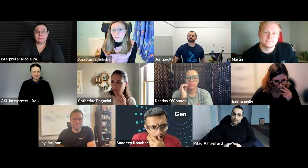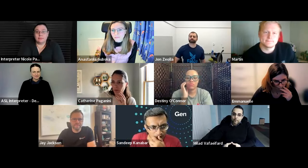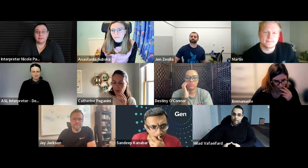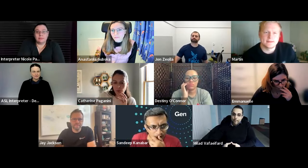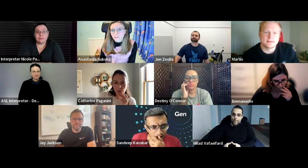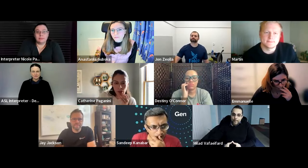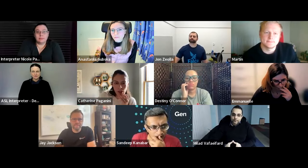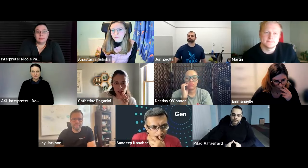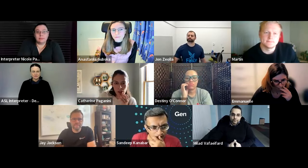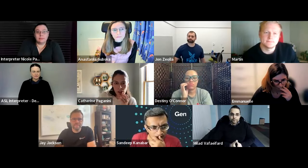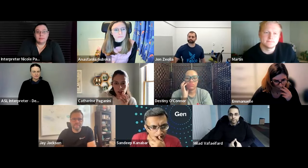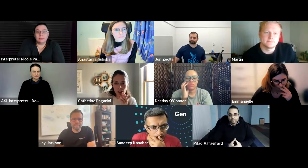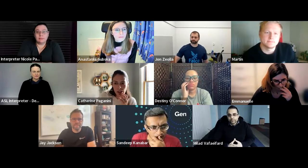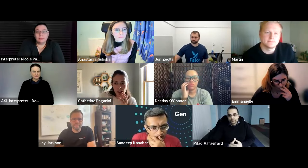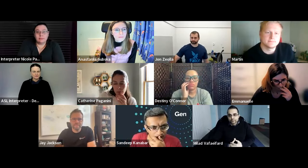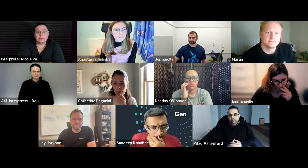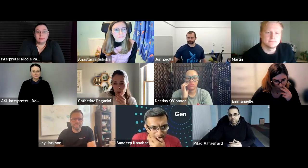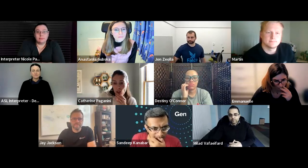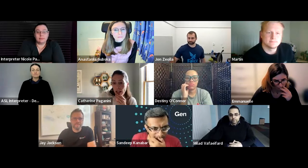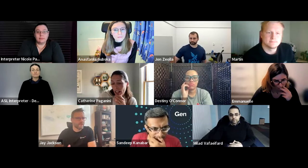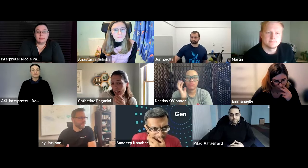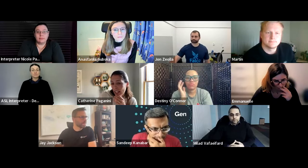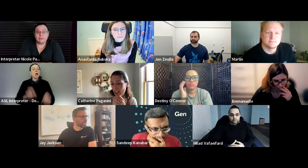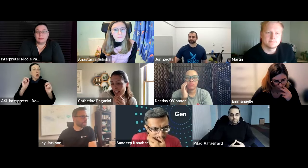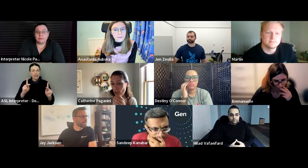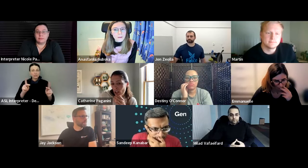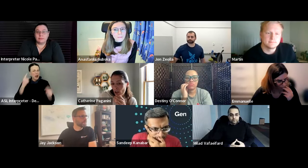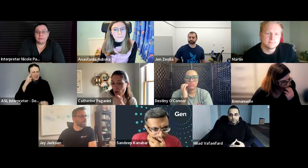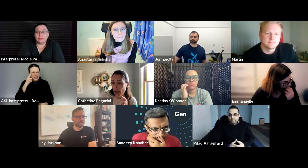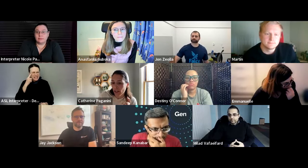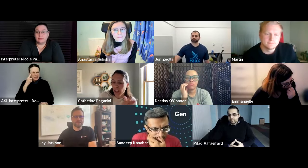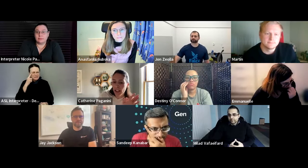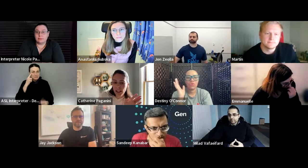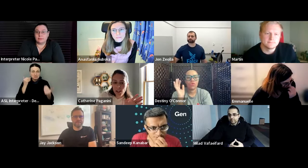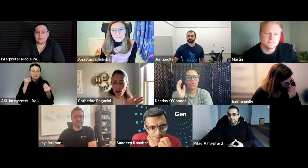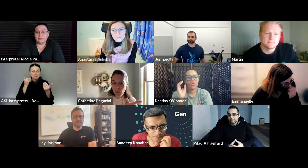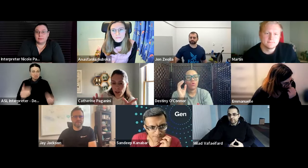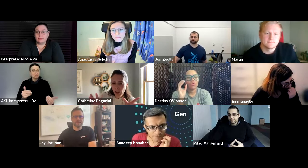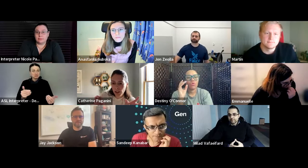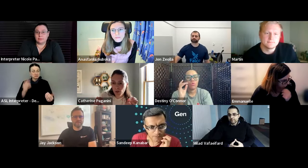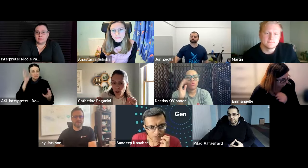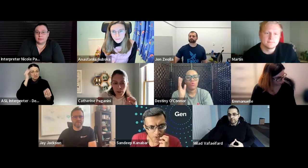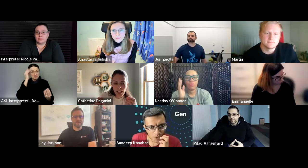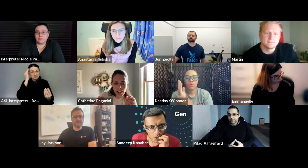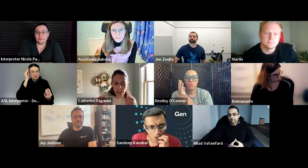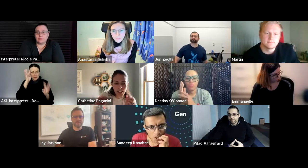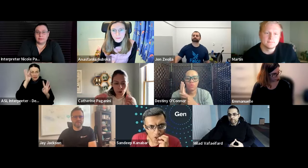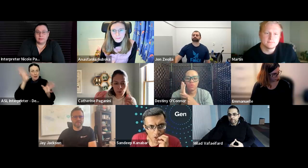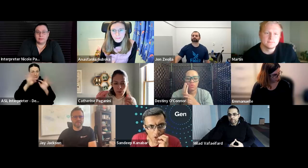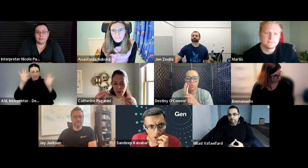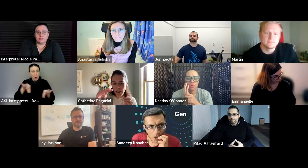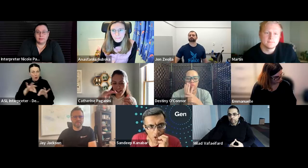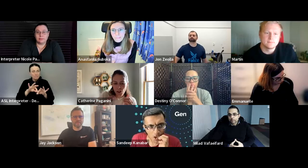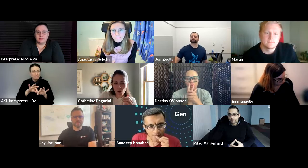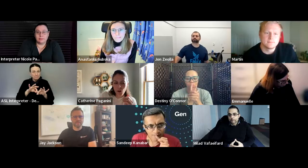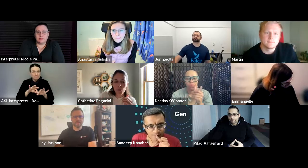so i think like let's let's do that right like let's come up with a little form again i think i